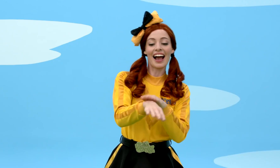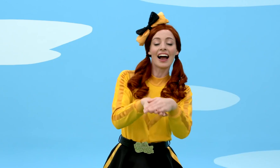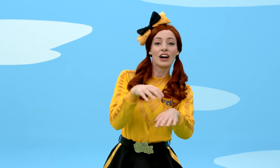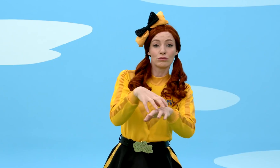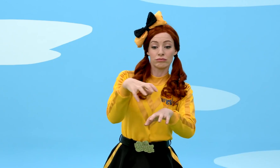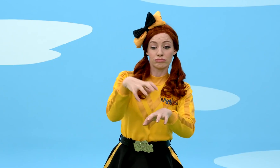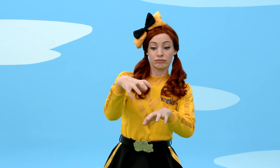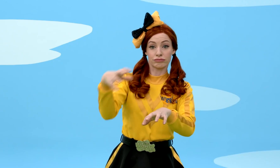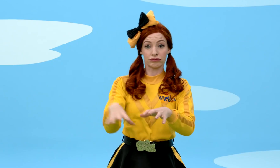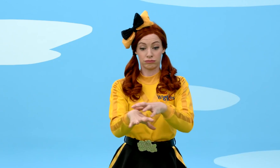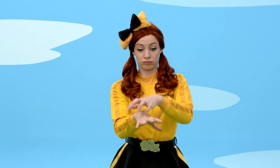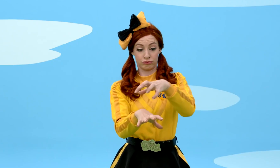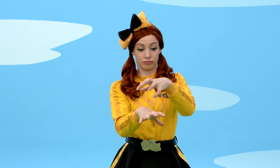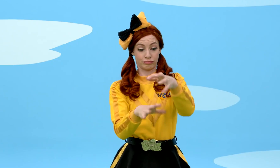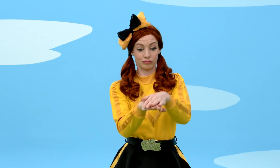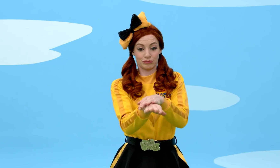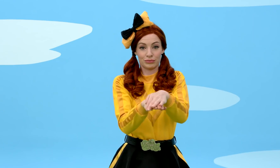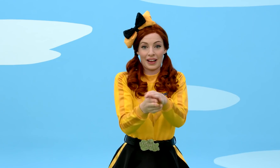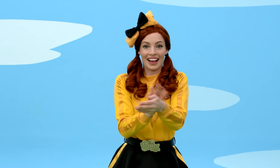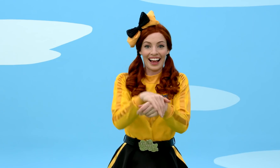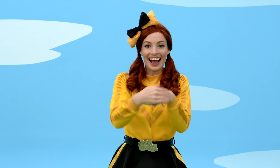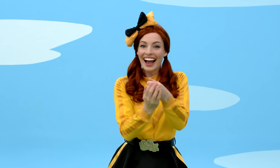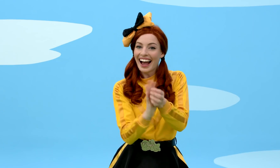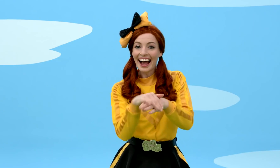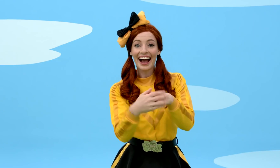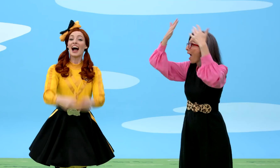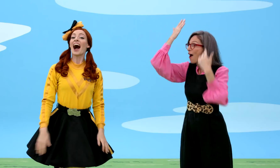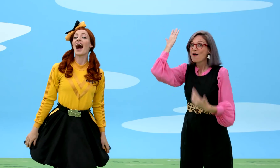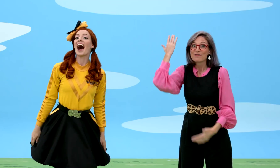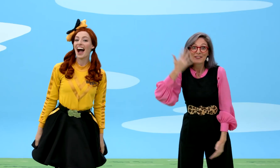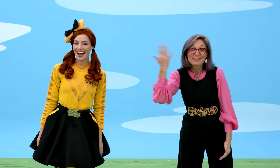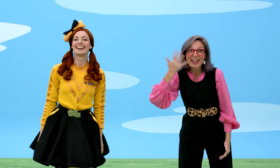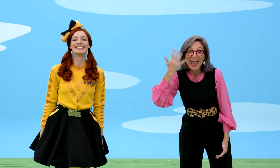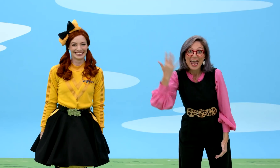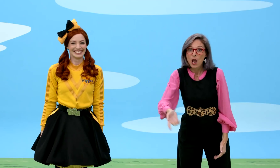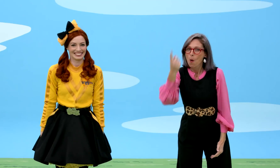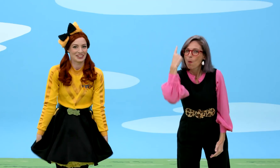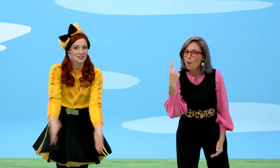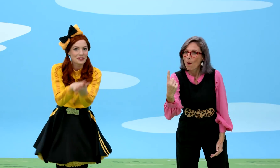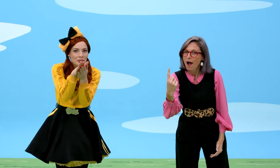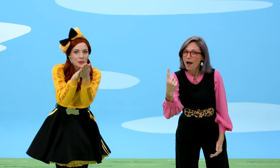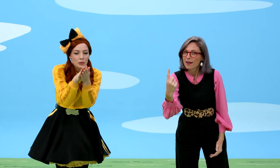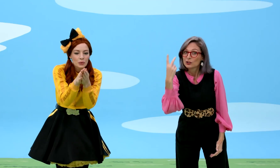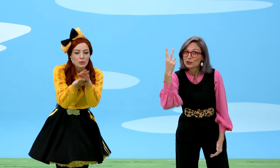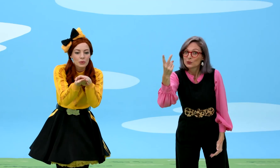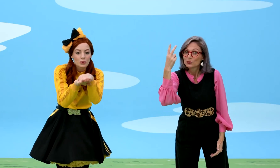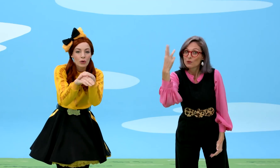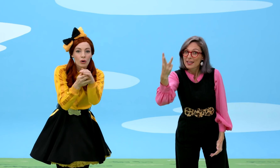Lather your hands And rub their brown And count to twenty Ready?